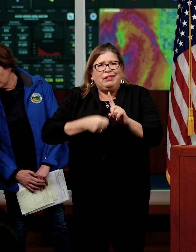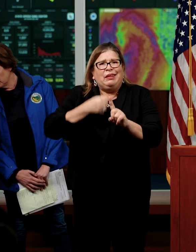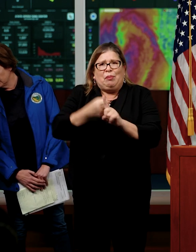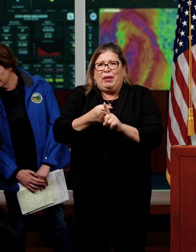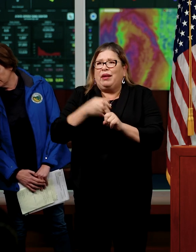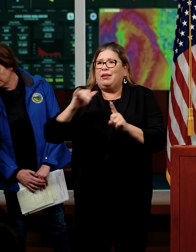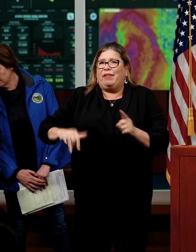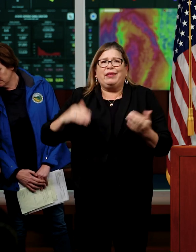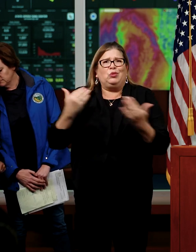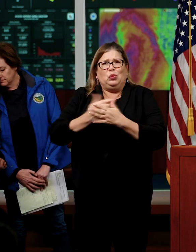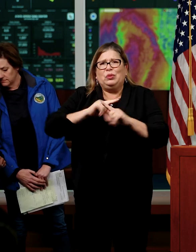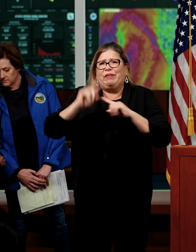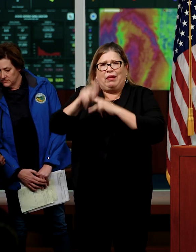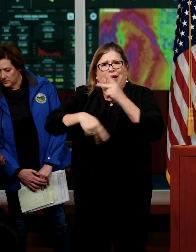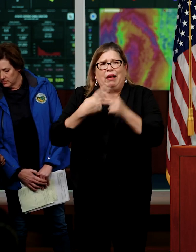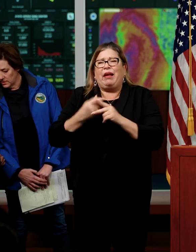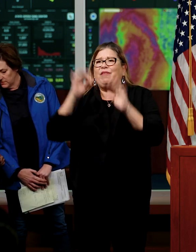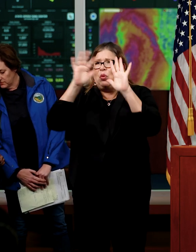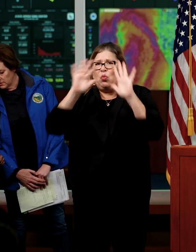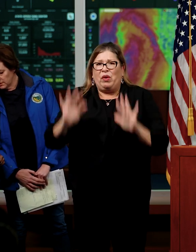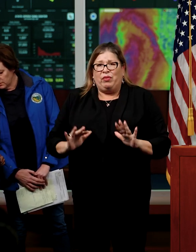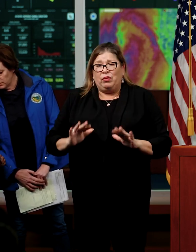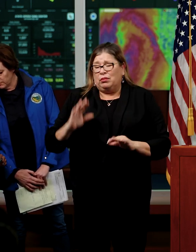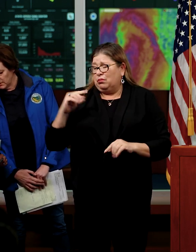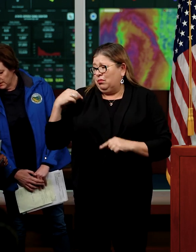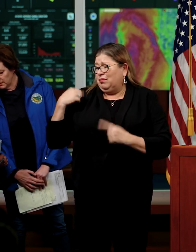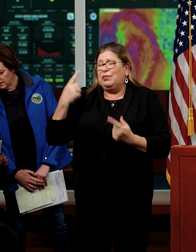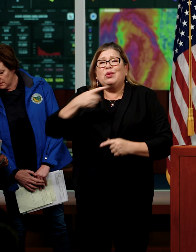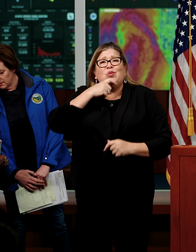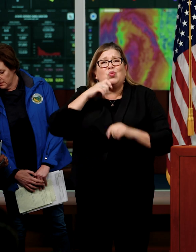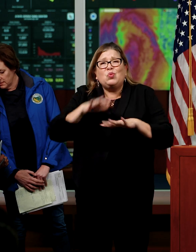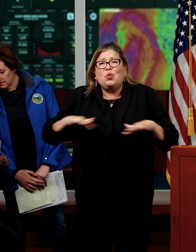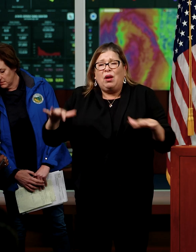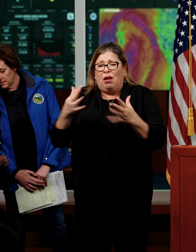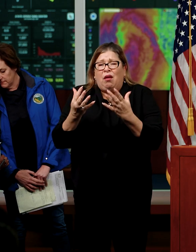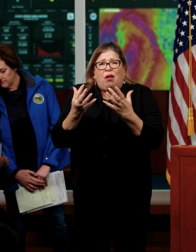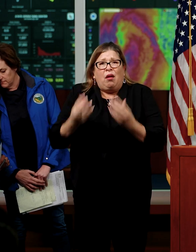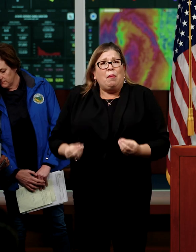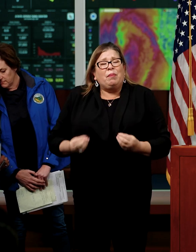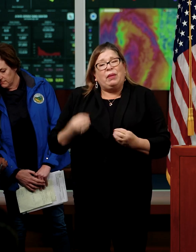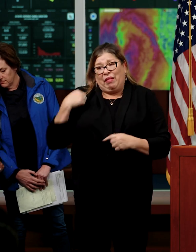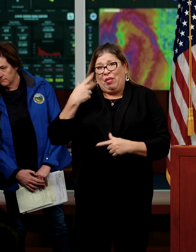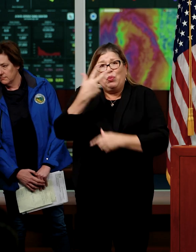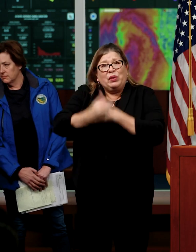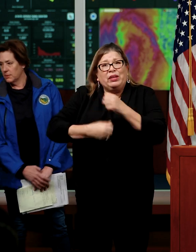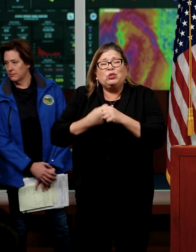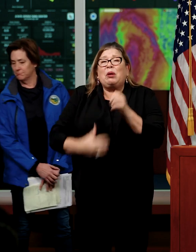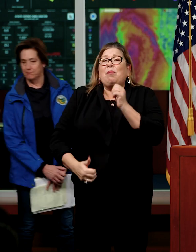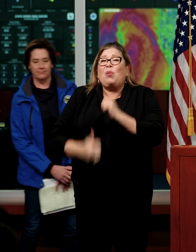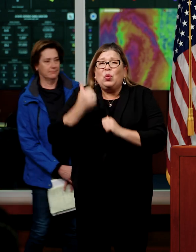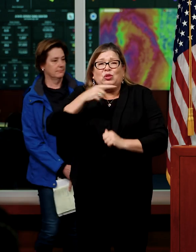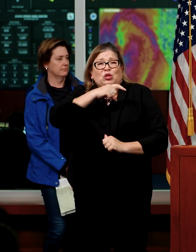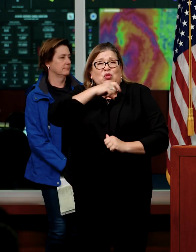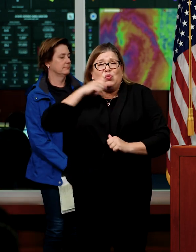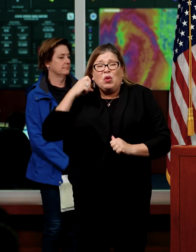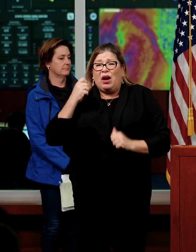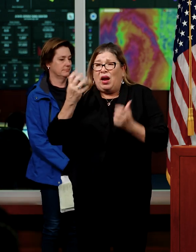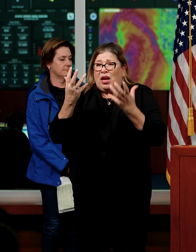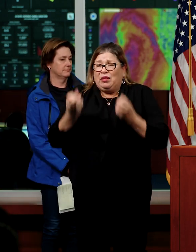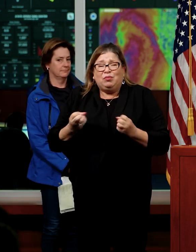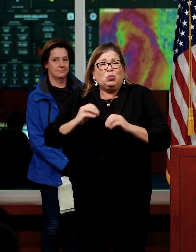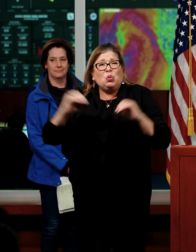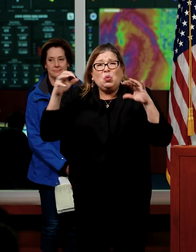of an intense drought. And in fact, the last three years have been the driest three-year period in the state's history.